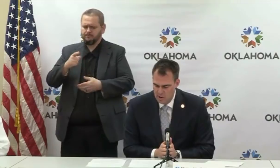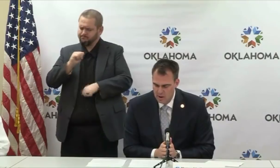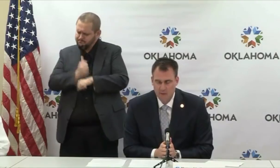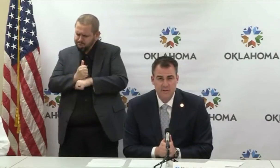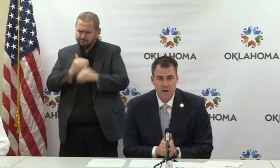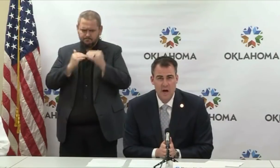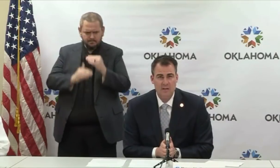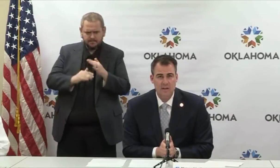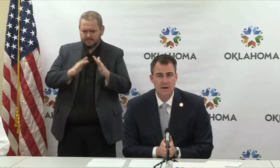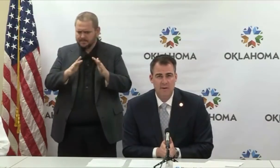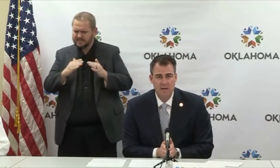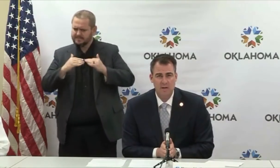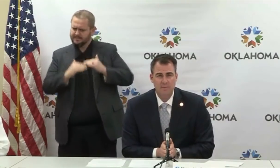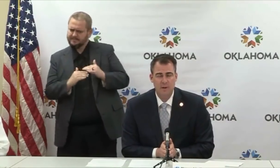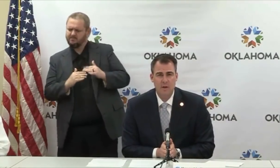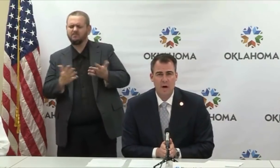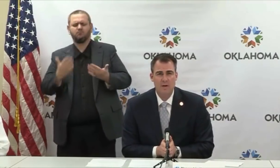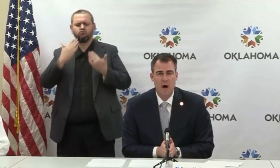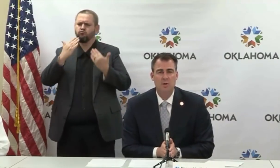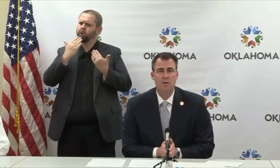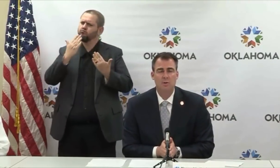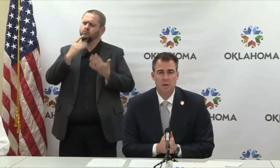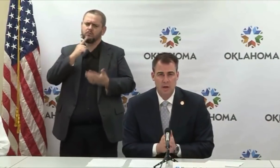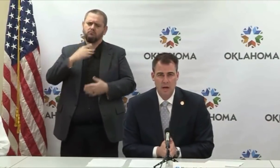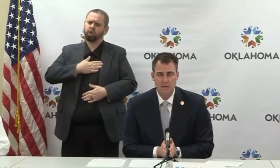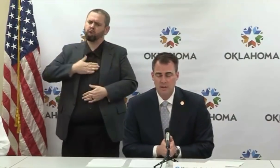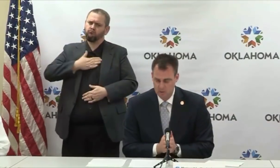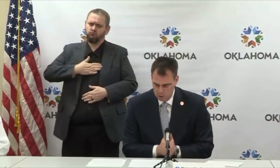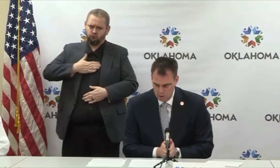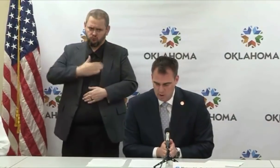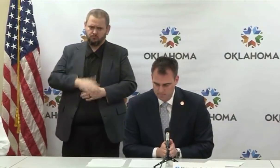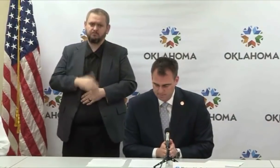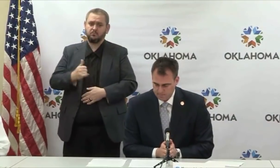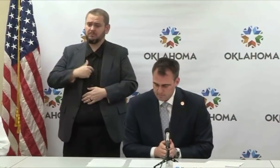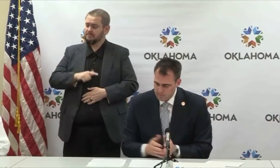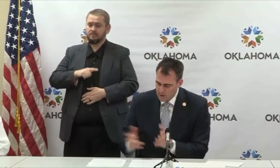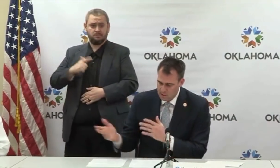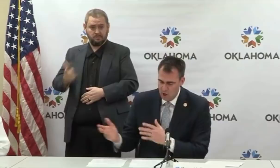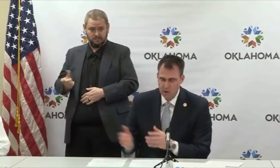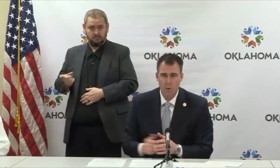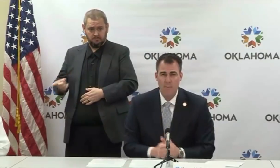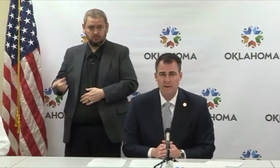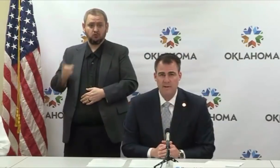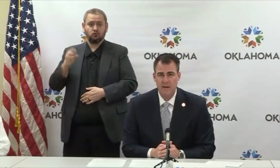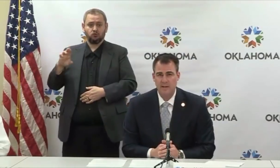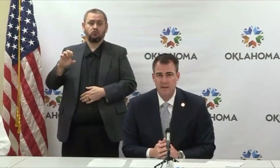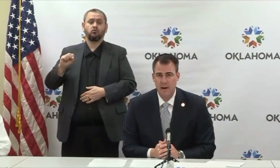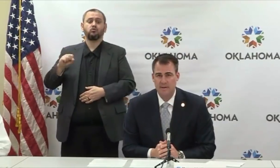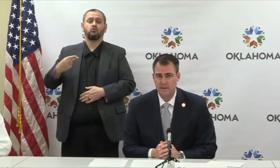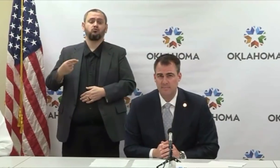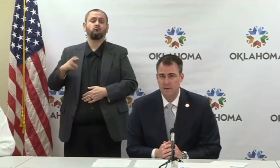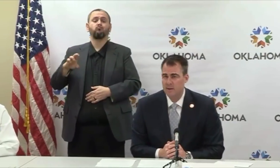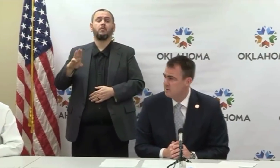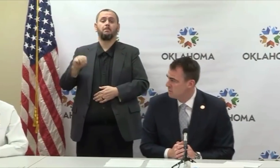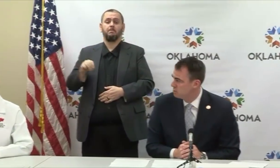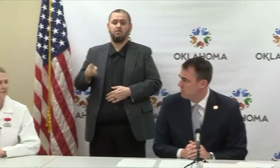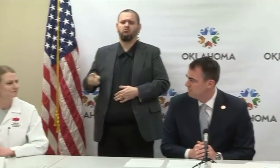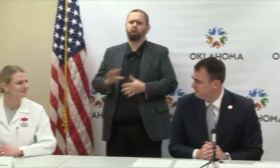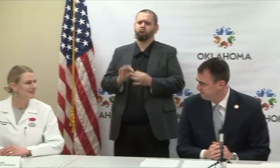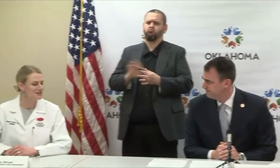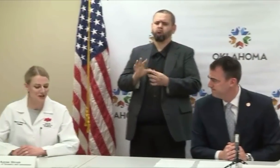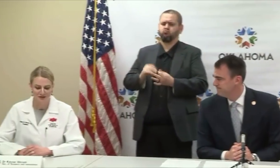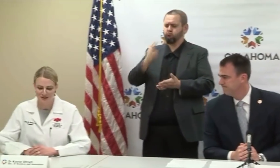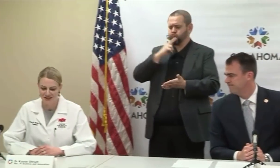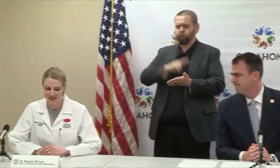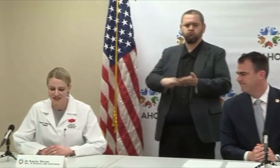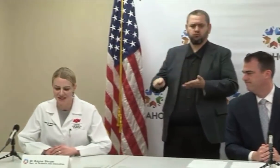to Secretary of Science and Innovation, Dr. Casey Shrum, to talk to you more about the testing capacity. Dr. Shrum?